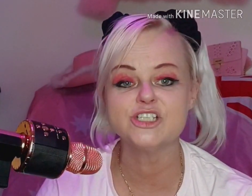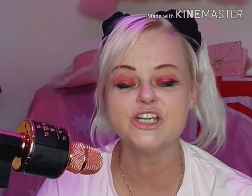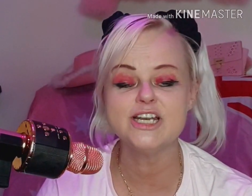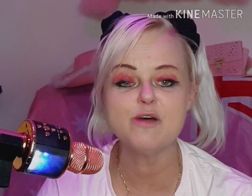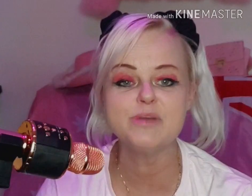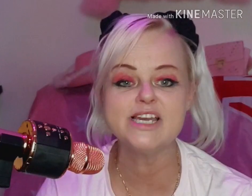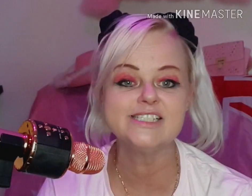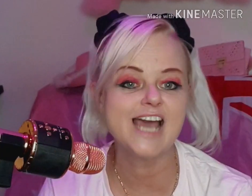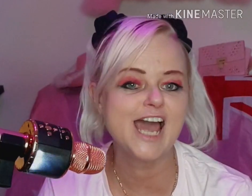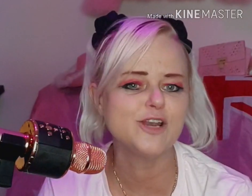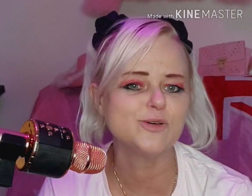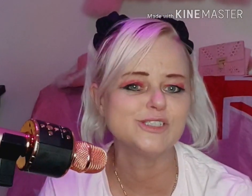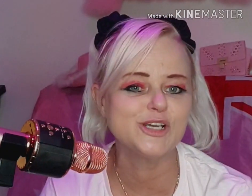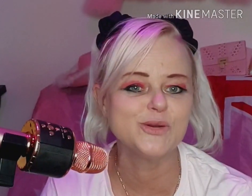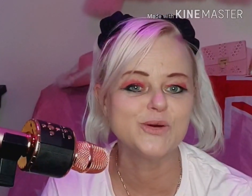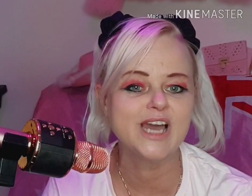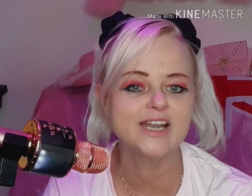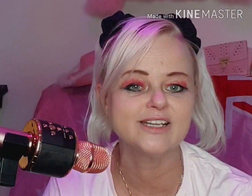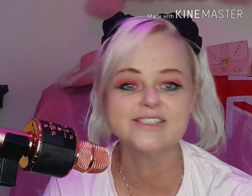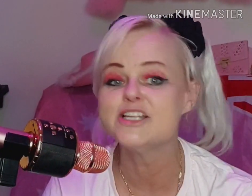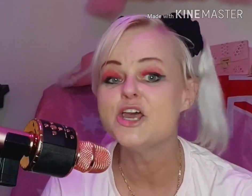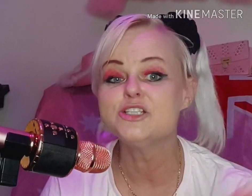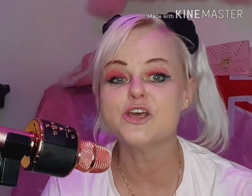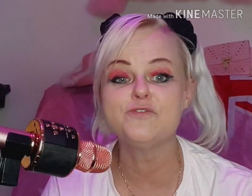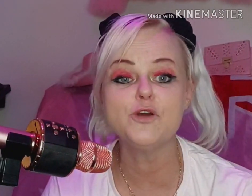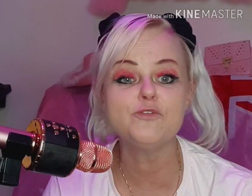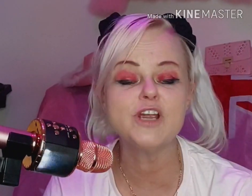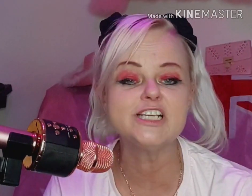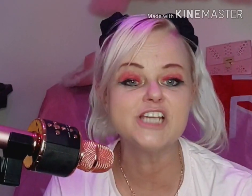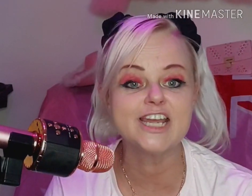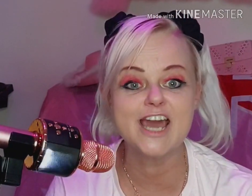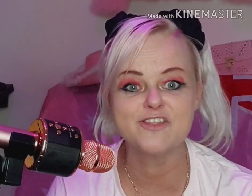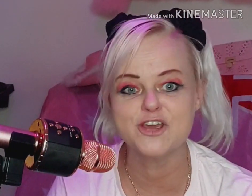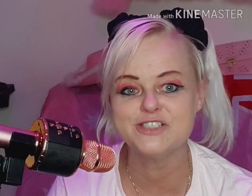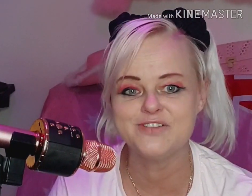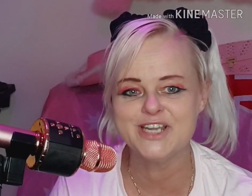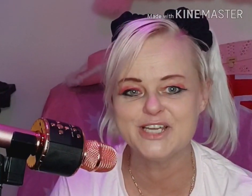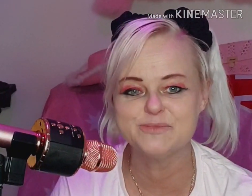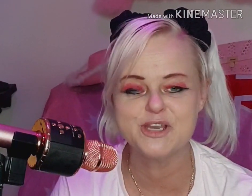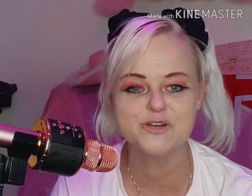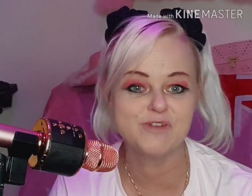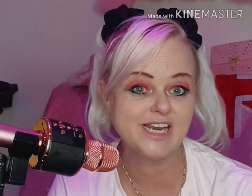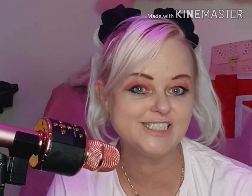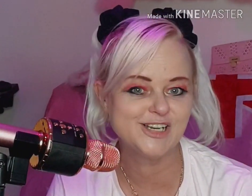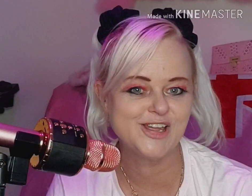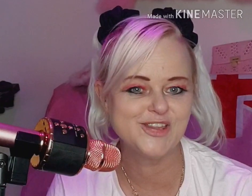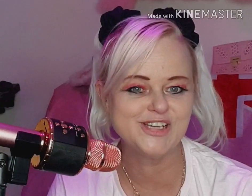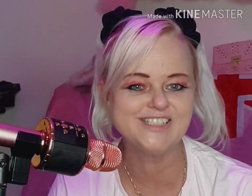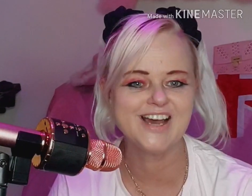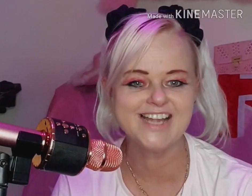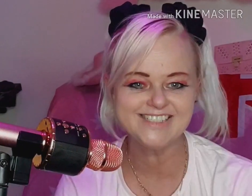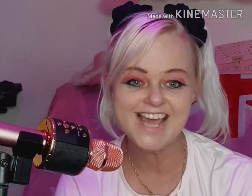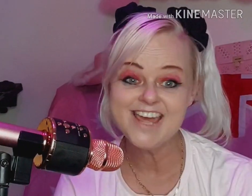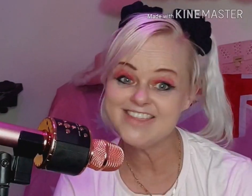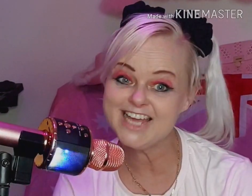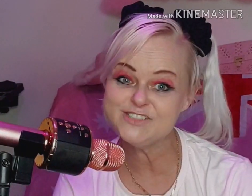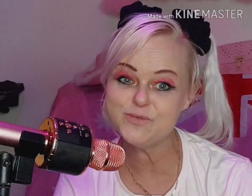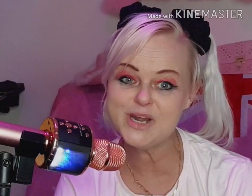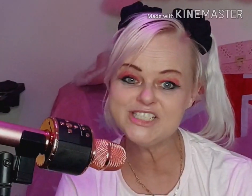do numbers, and also your colours. So feel free to check out those videos when you're ready to learn those signs. Thanks for watching.